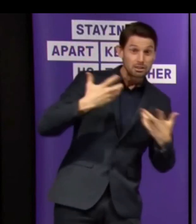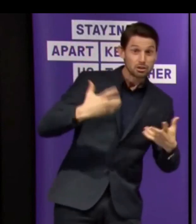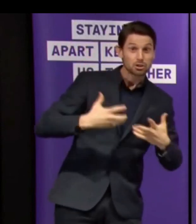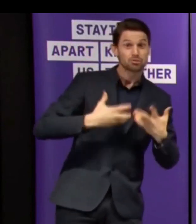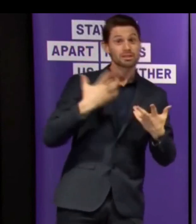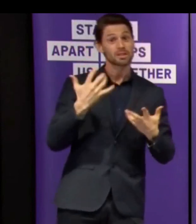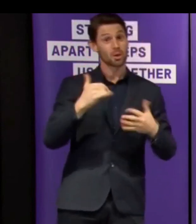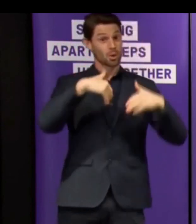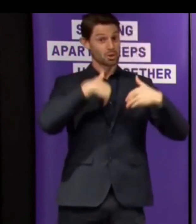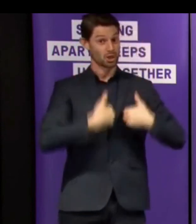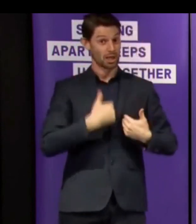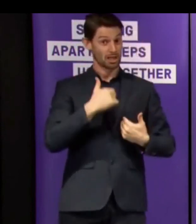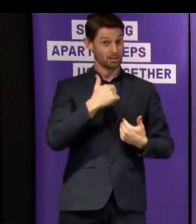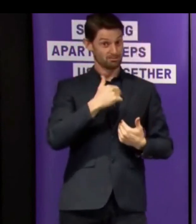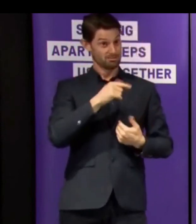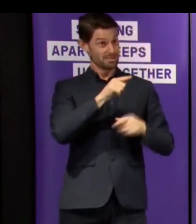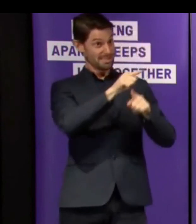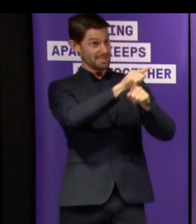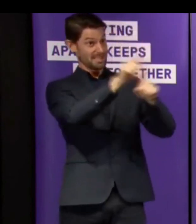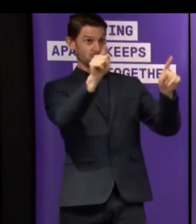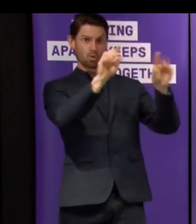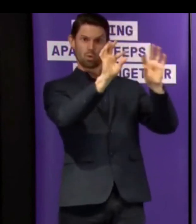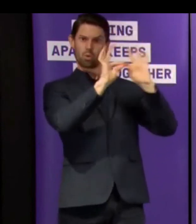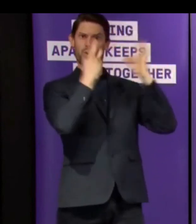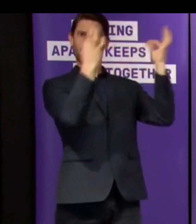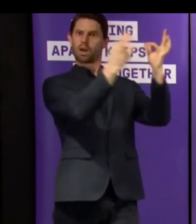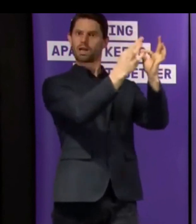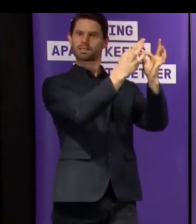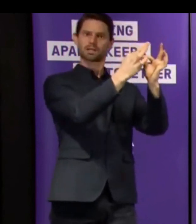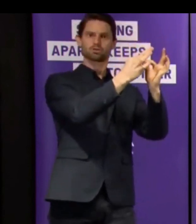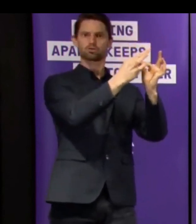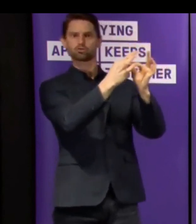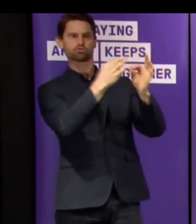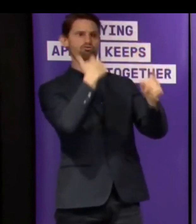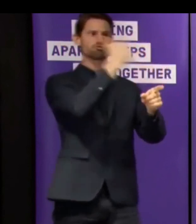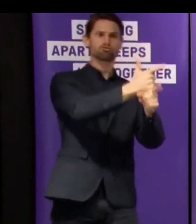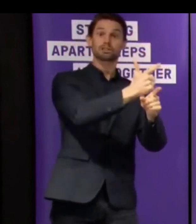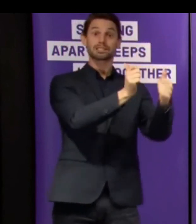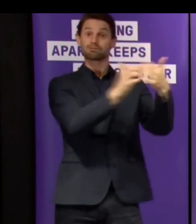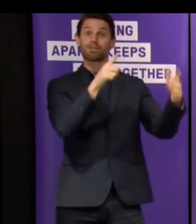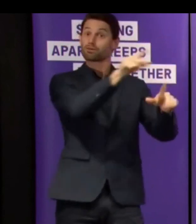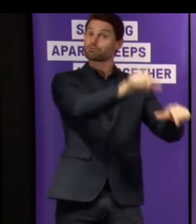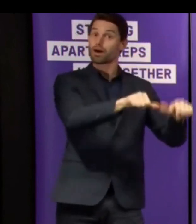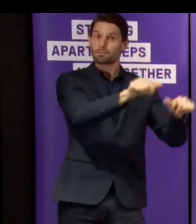But being the head of a peak body is very different than being the Treasurer of the Commonwealth.